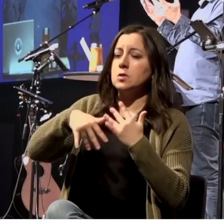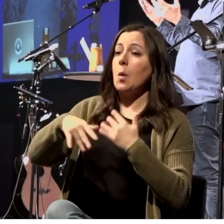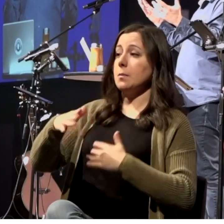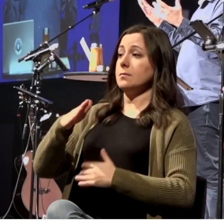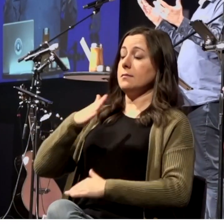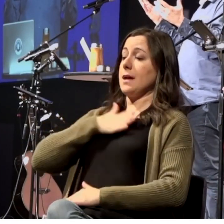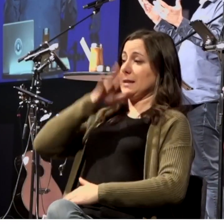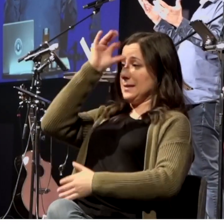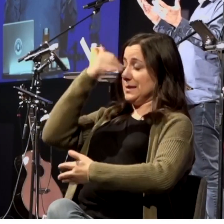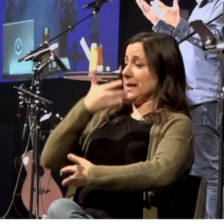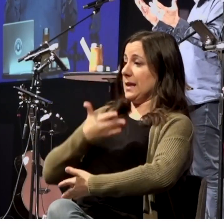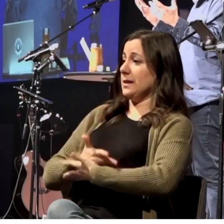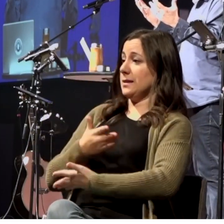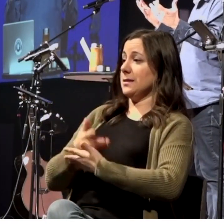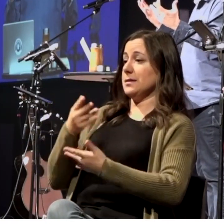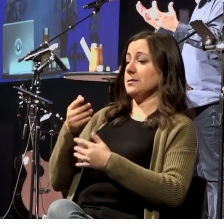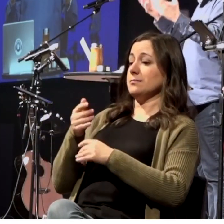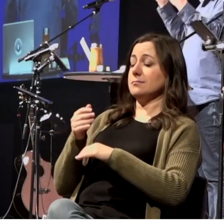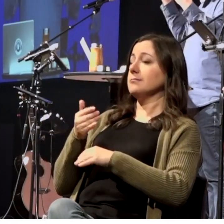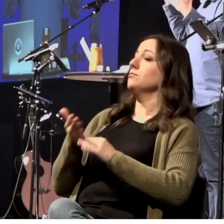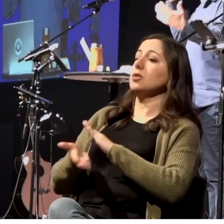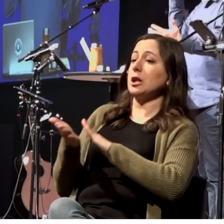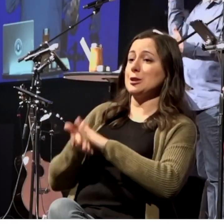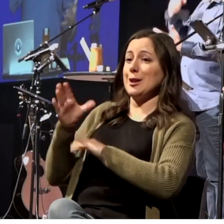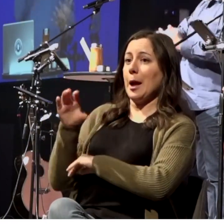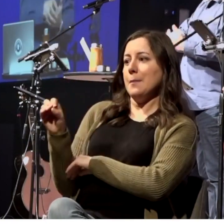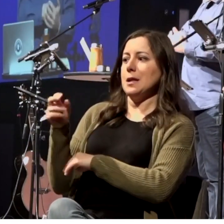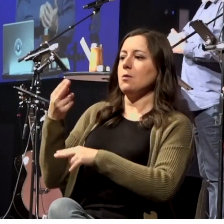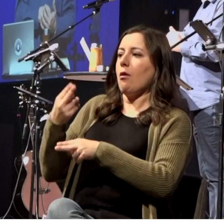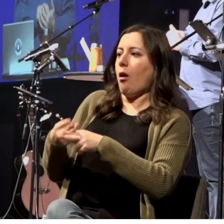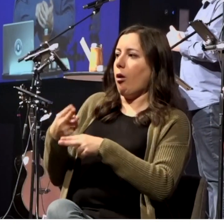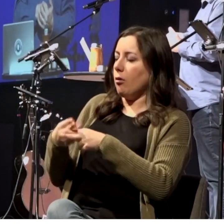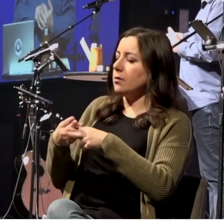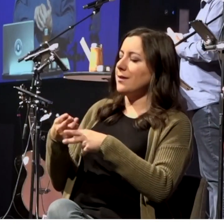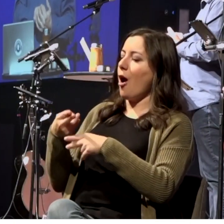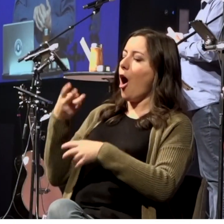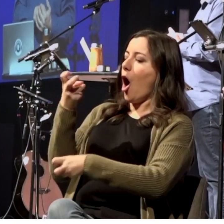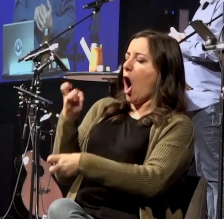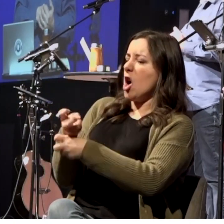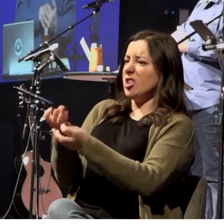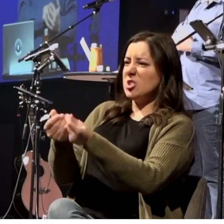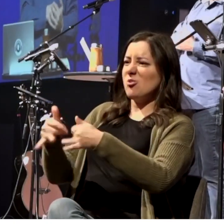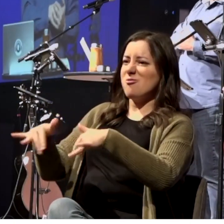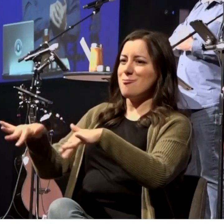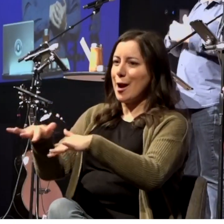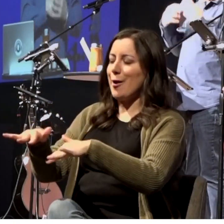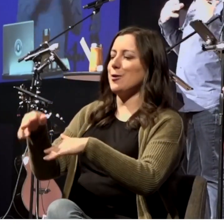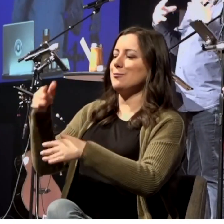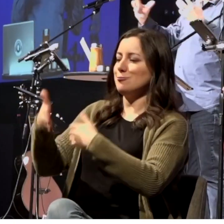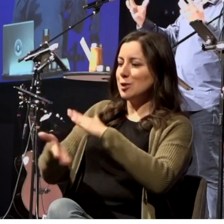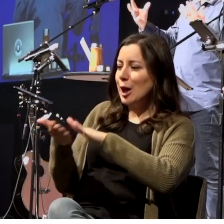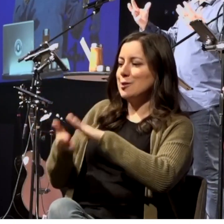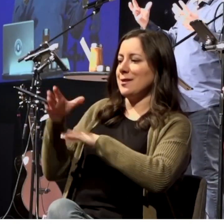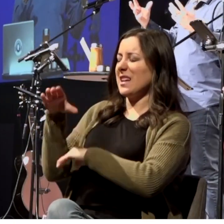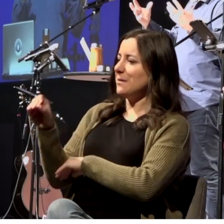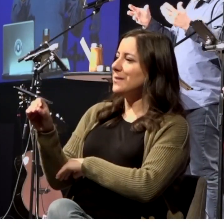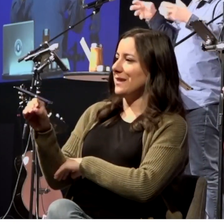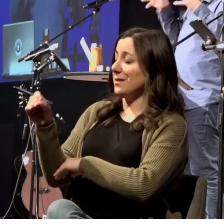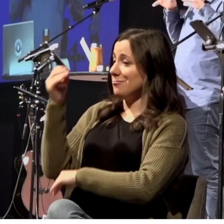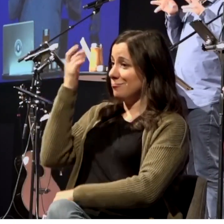named it Hard Ground Productions because, you know, we're going into the hard ground. We're breaking up the fallow ground. That was our whole attitude. So we